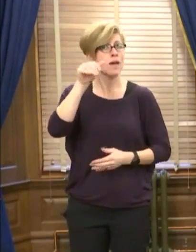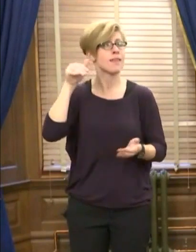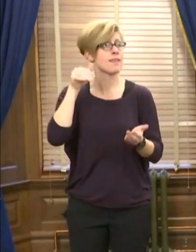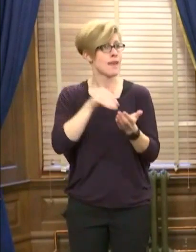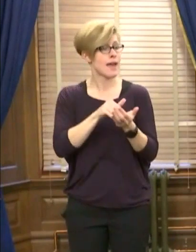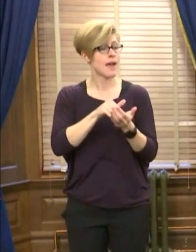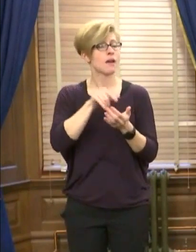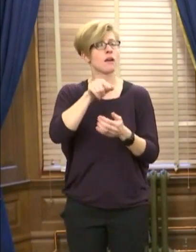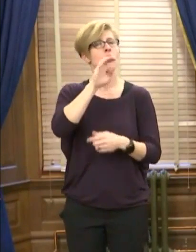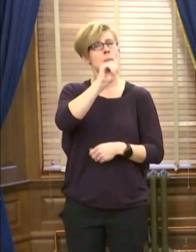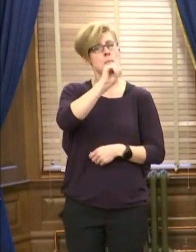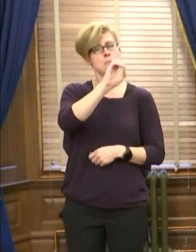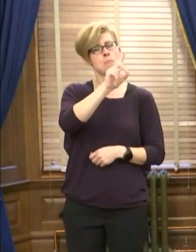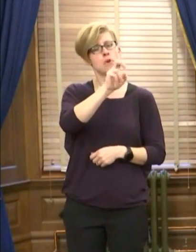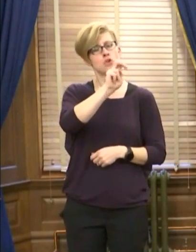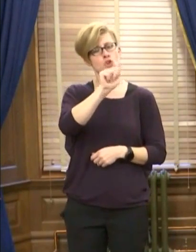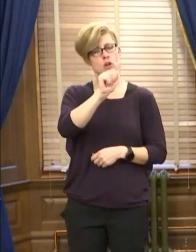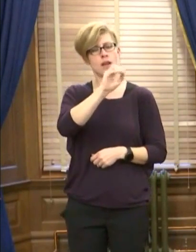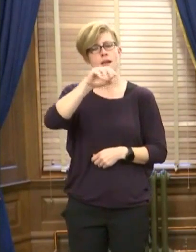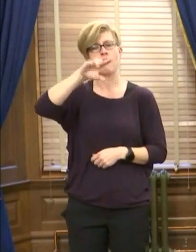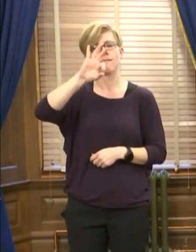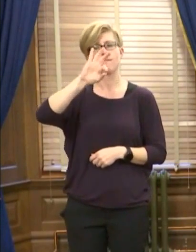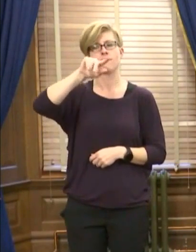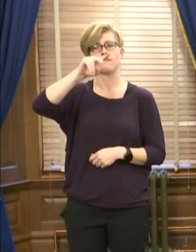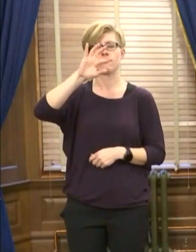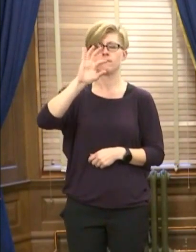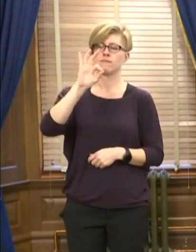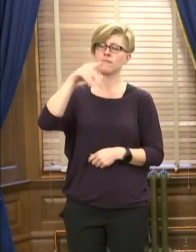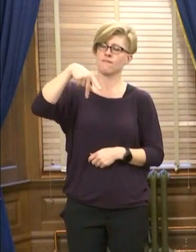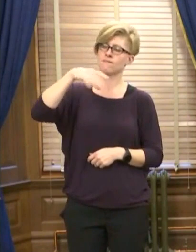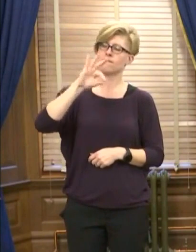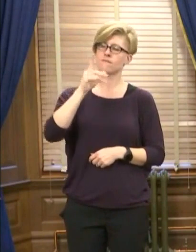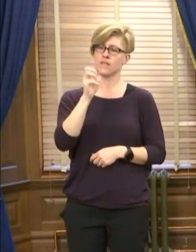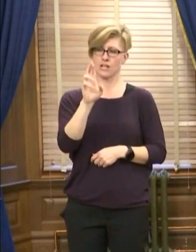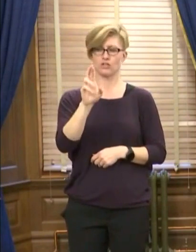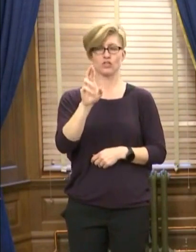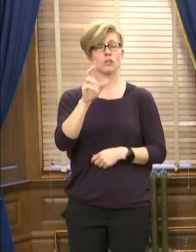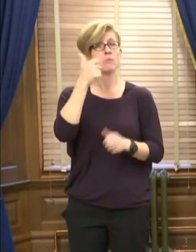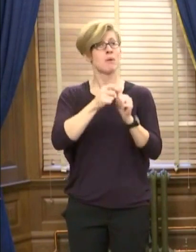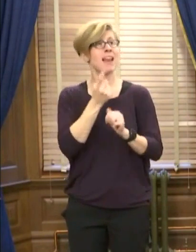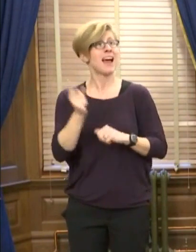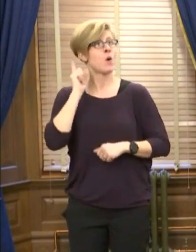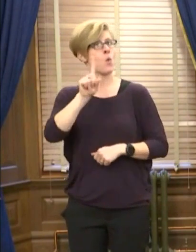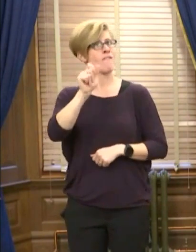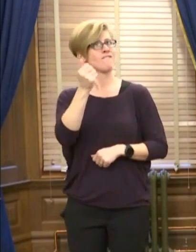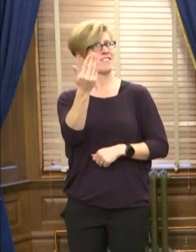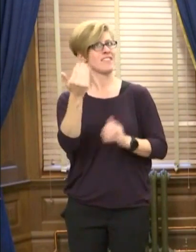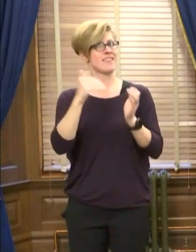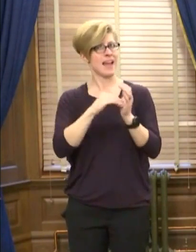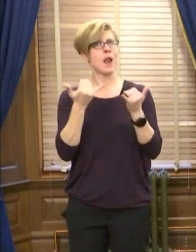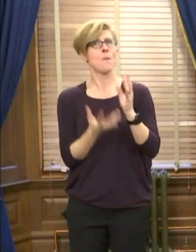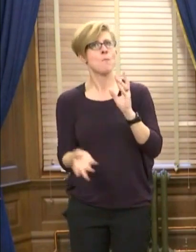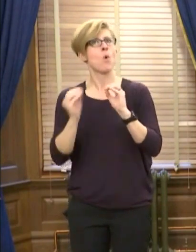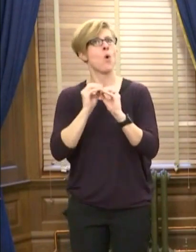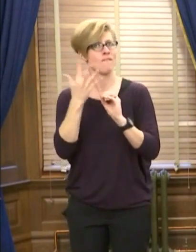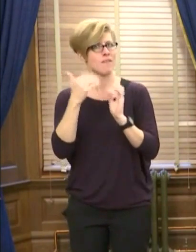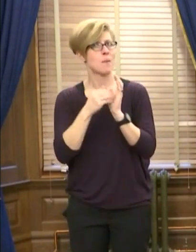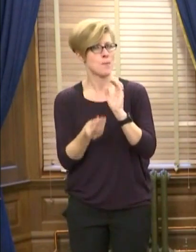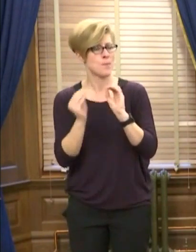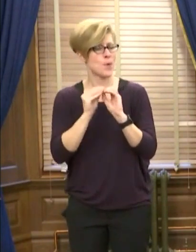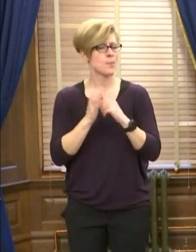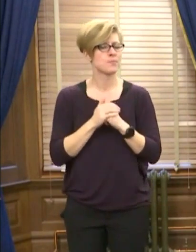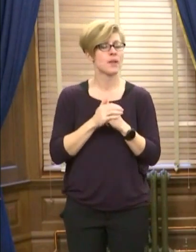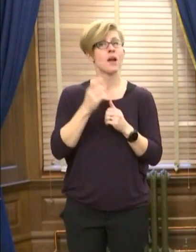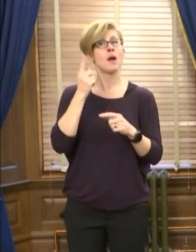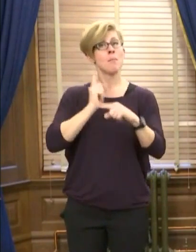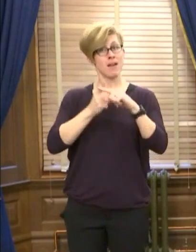Moderna and Pfizer doses. That's a jump up from last week's 115,000. Additional shipments over and above the